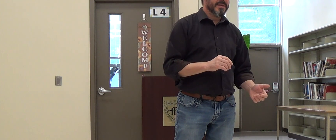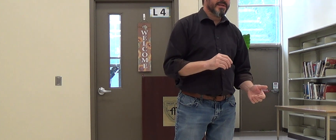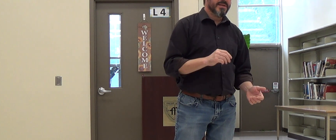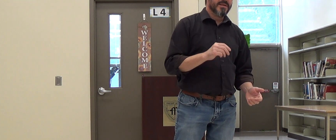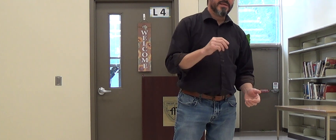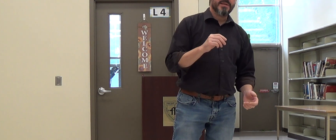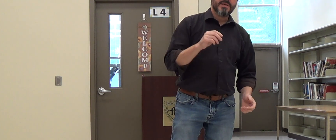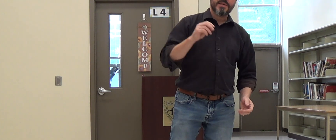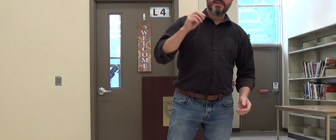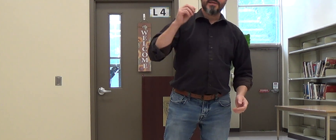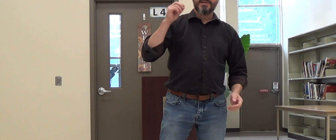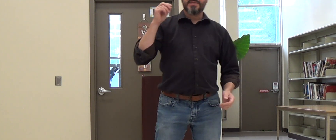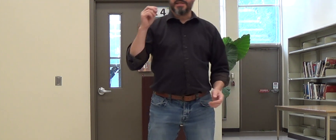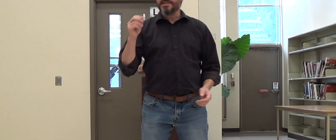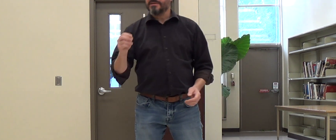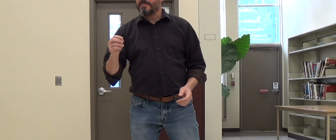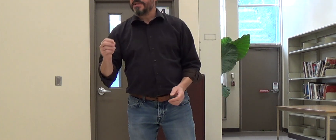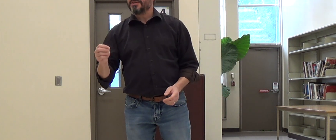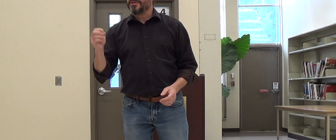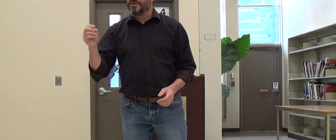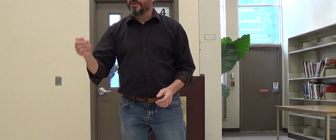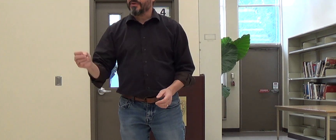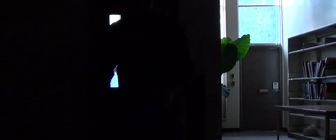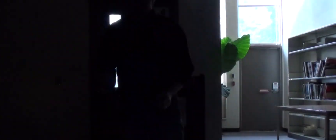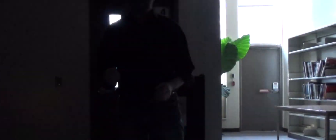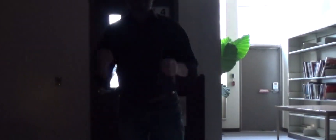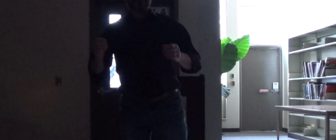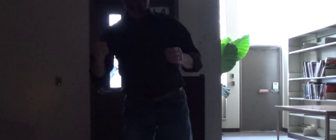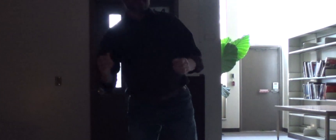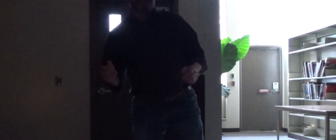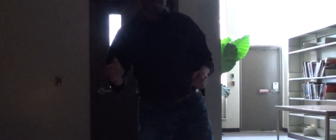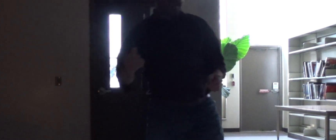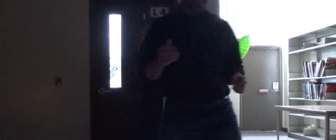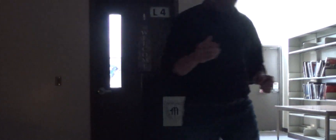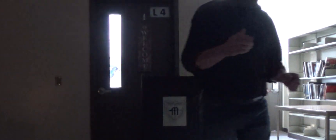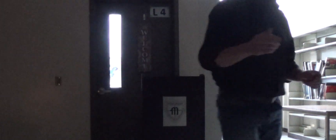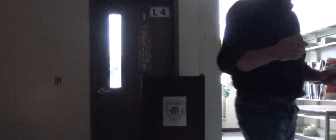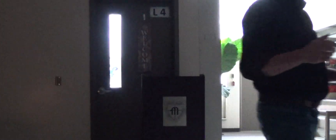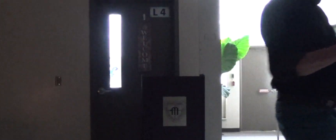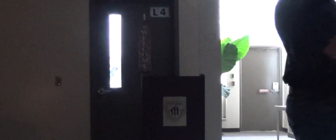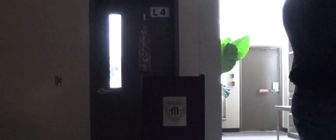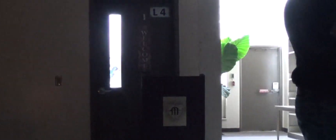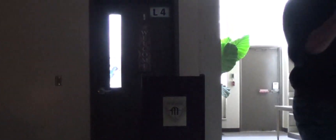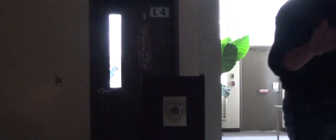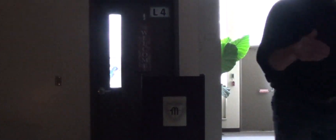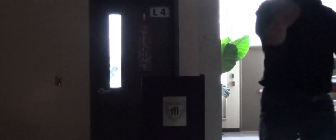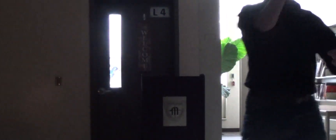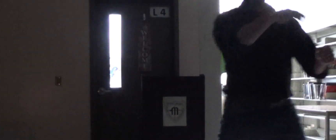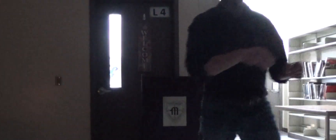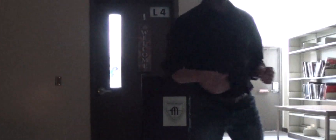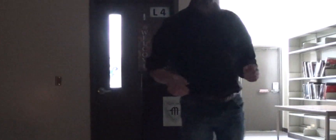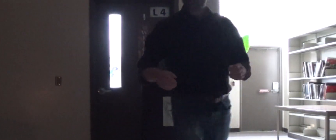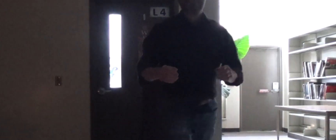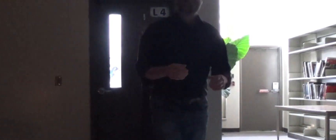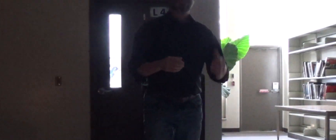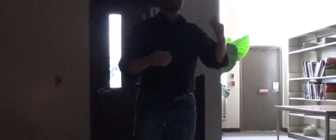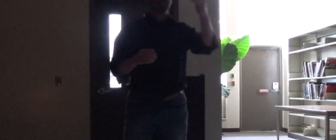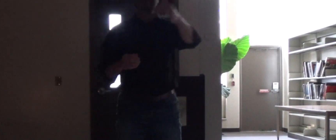Instead, teach the men to yearn for the vast